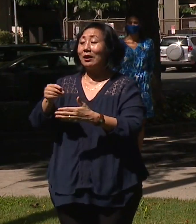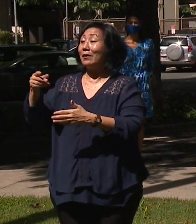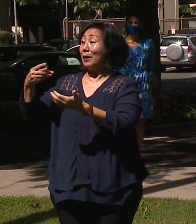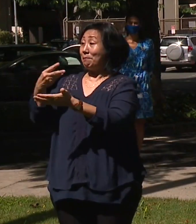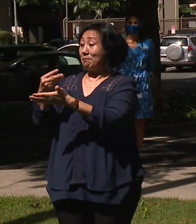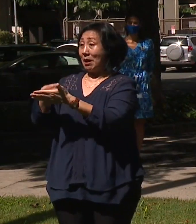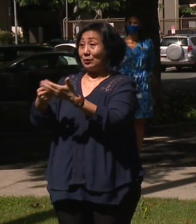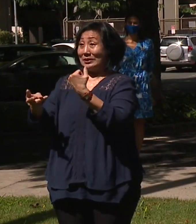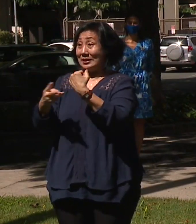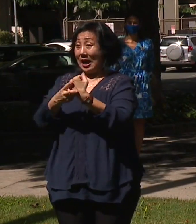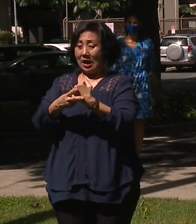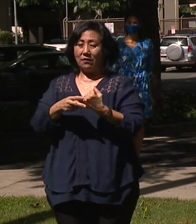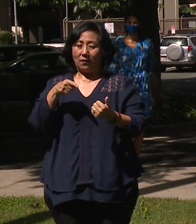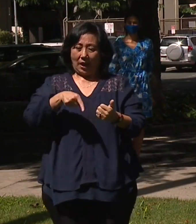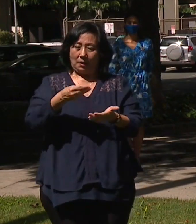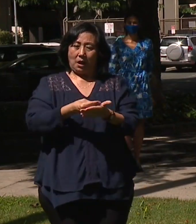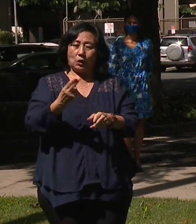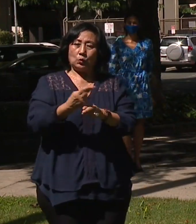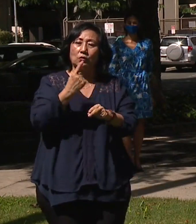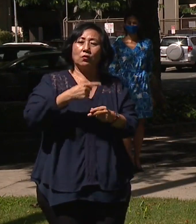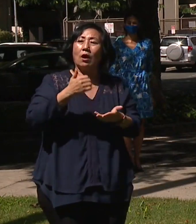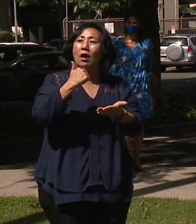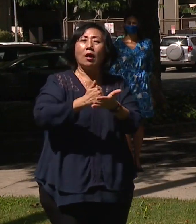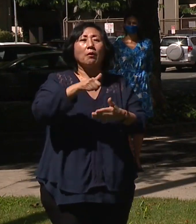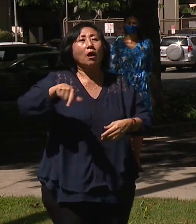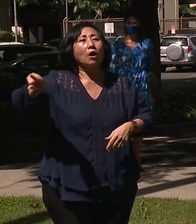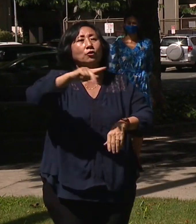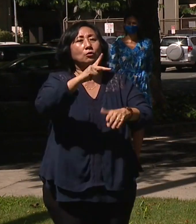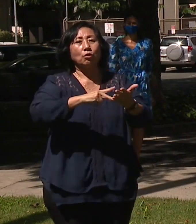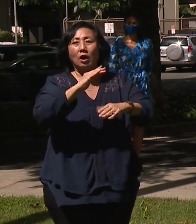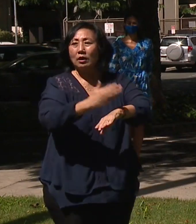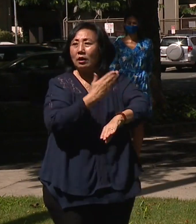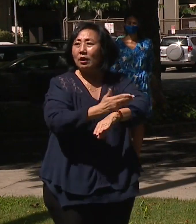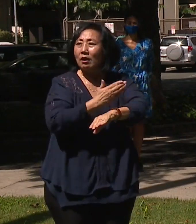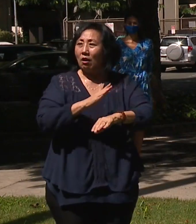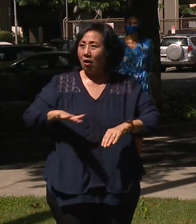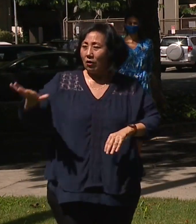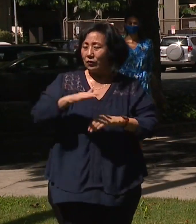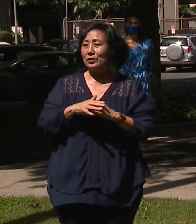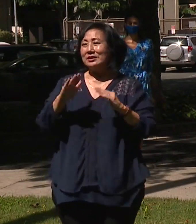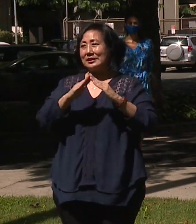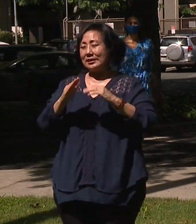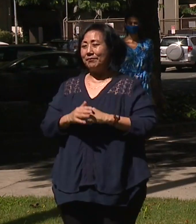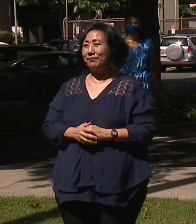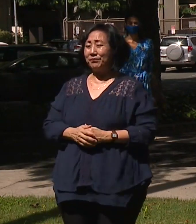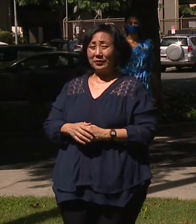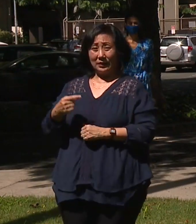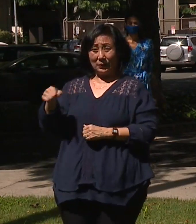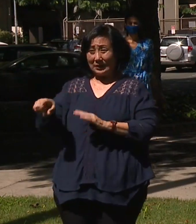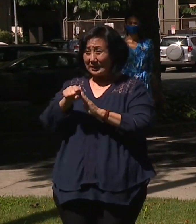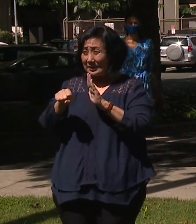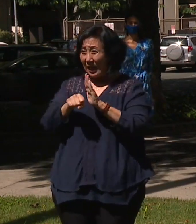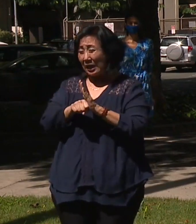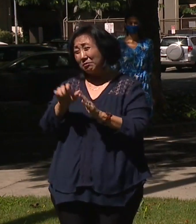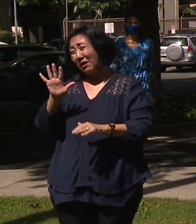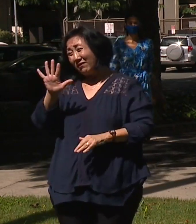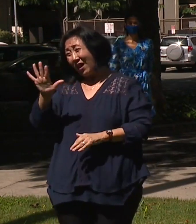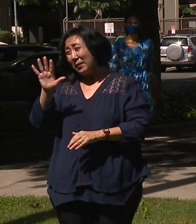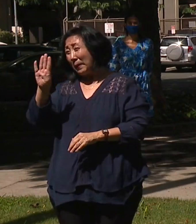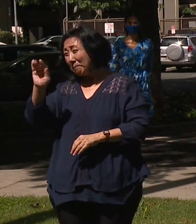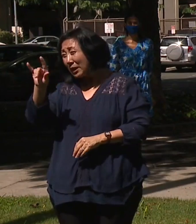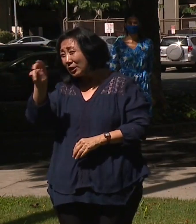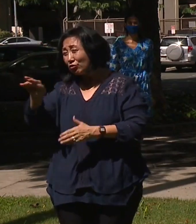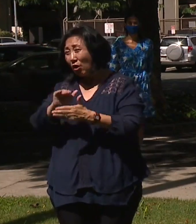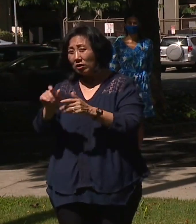projects and the improvement measures across all the city facilities. You know, as a state, we still spend about $5 billion